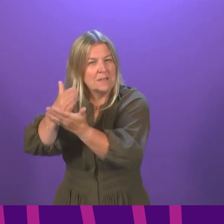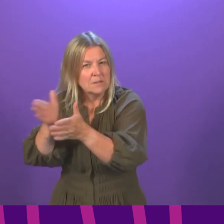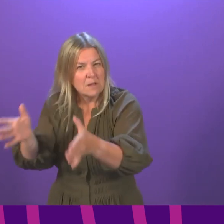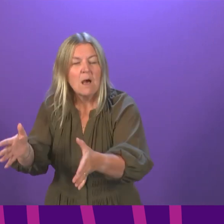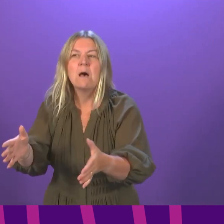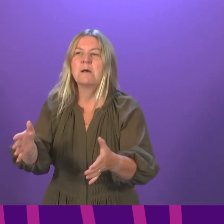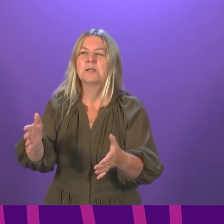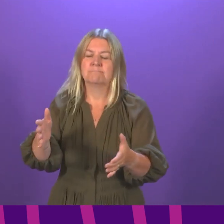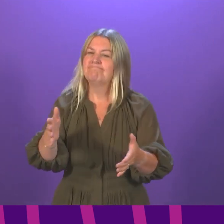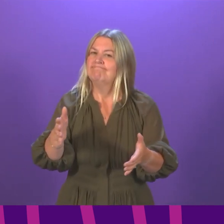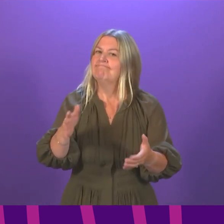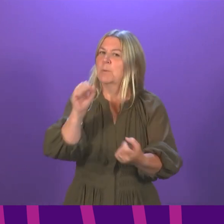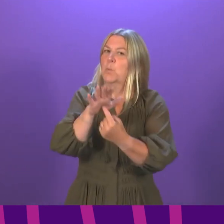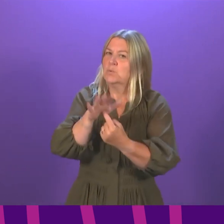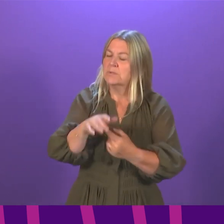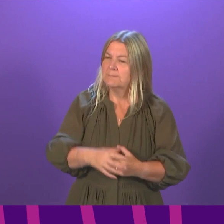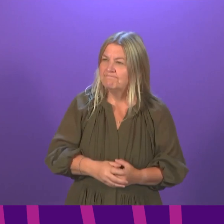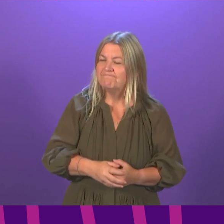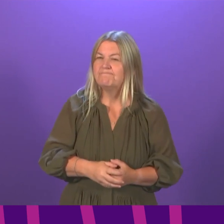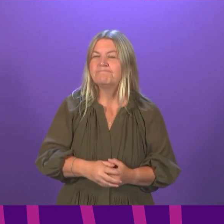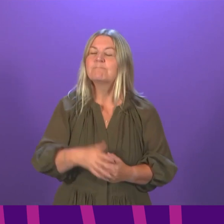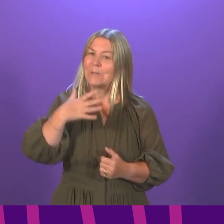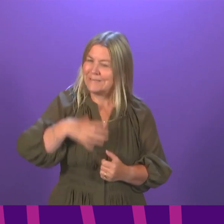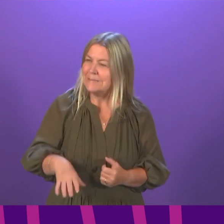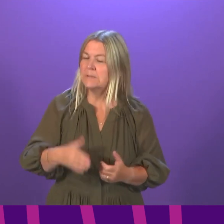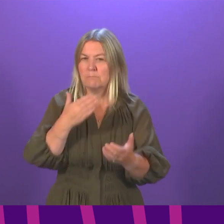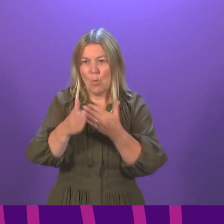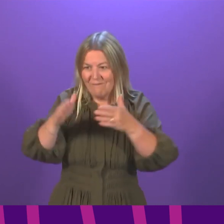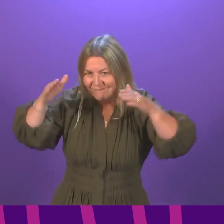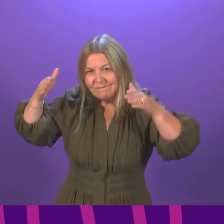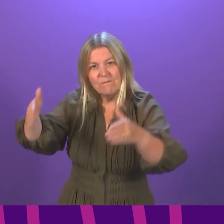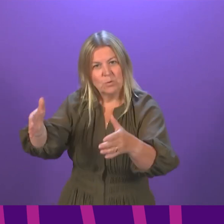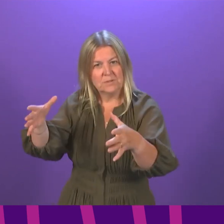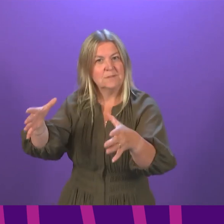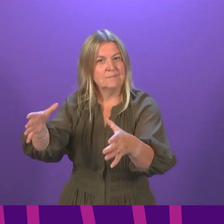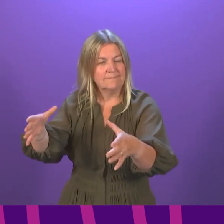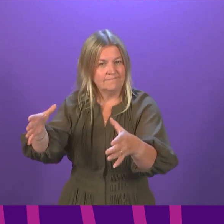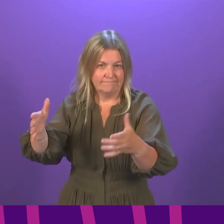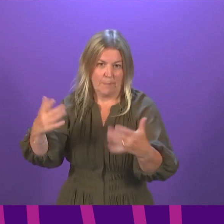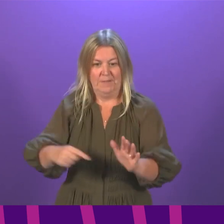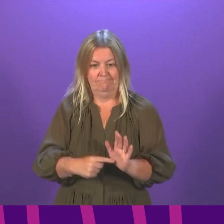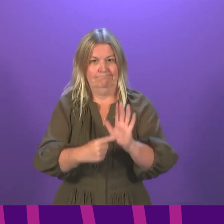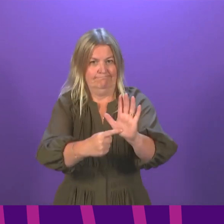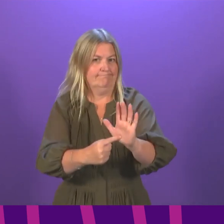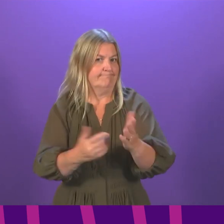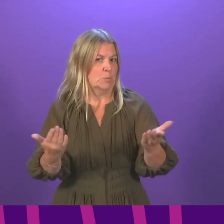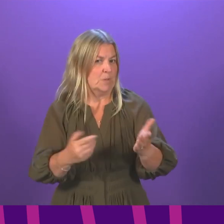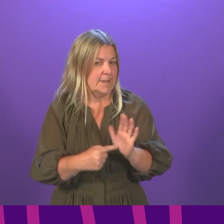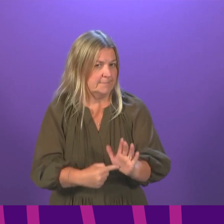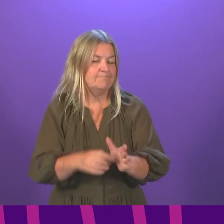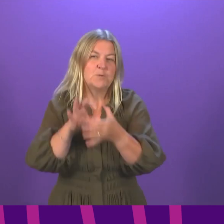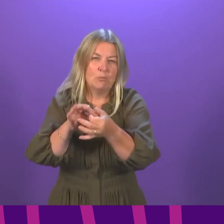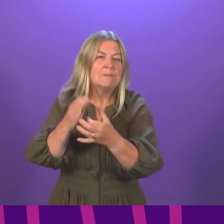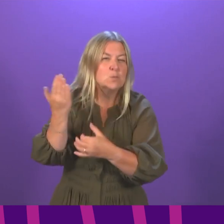greater normality. I think we need to have a much greater focus on that, which I have set out today in relation to schools.